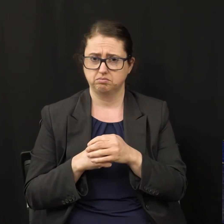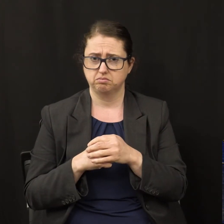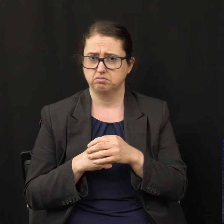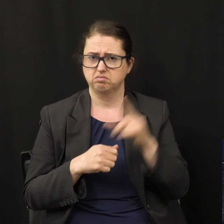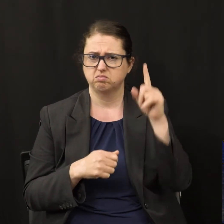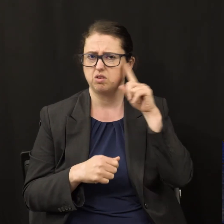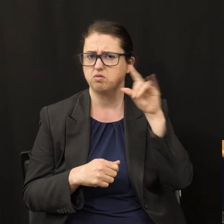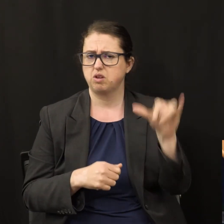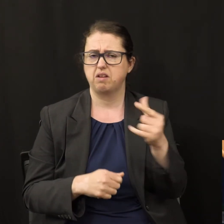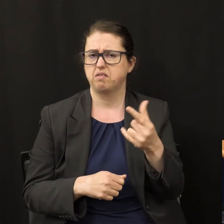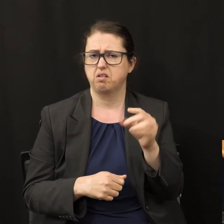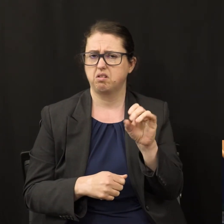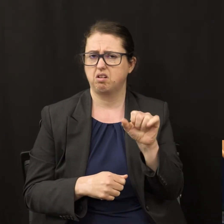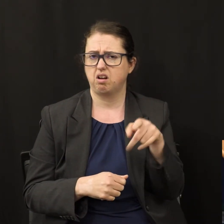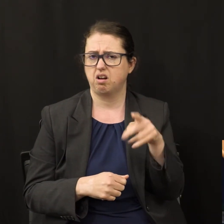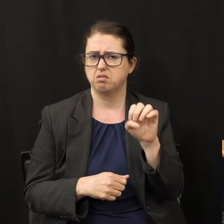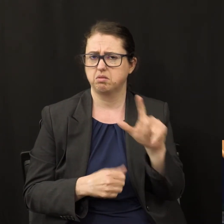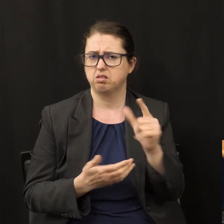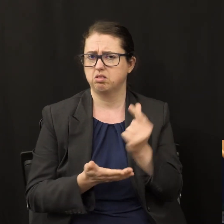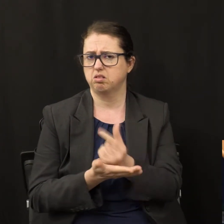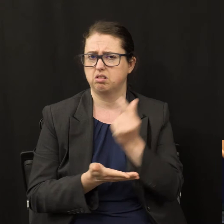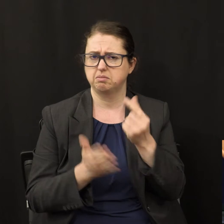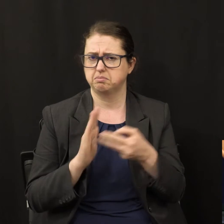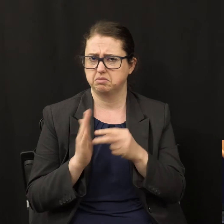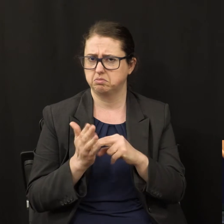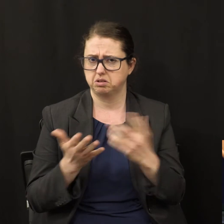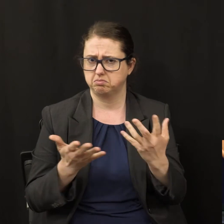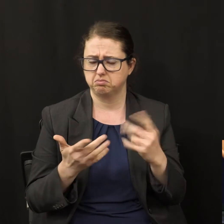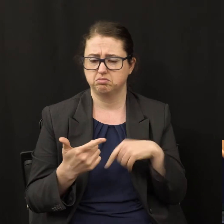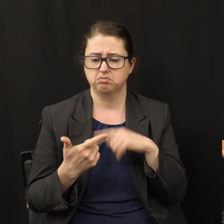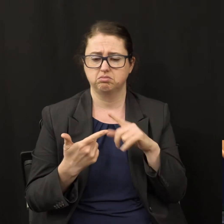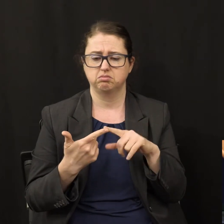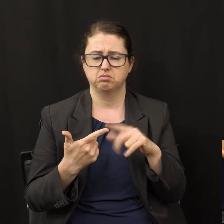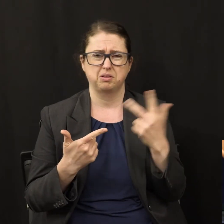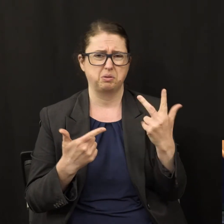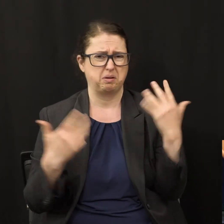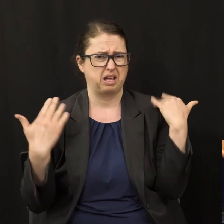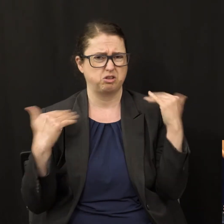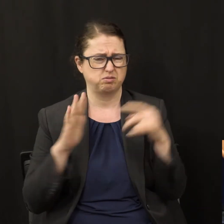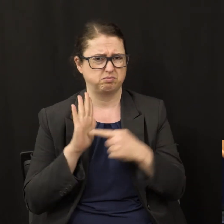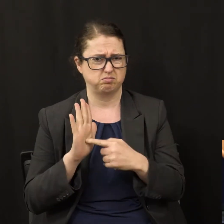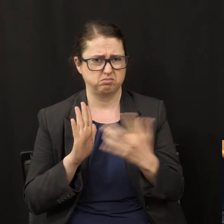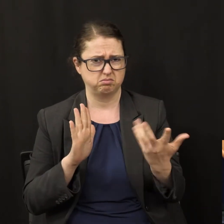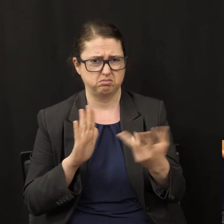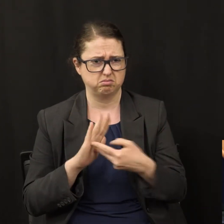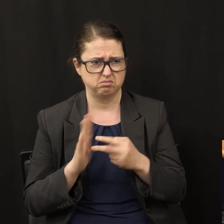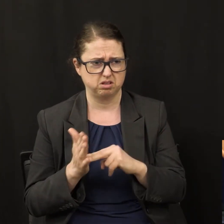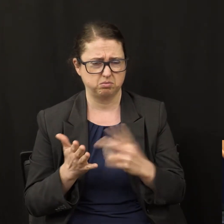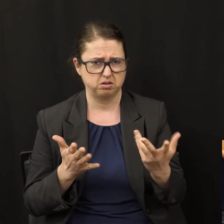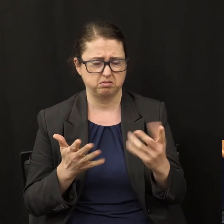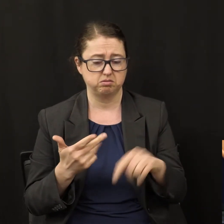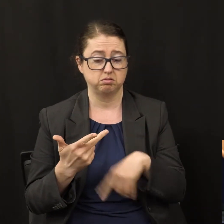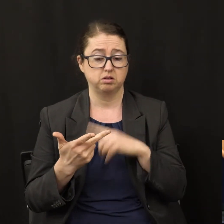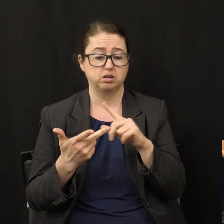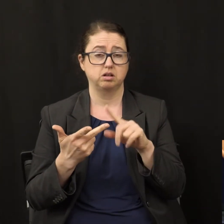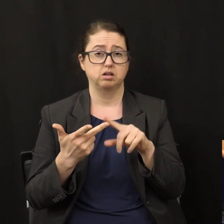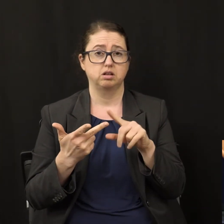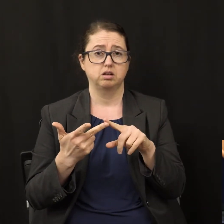gospel? What do the three angels represent? Why are they described as